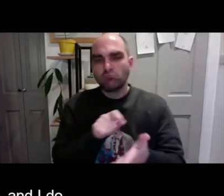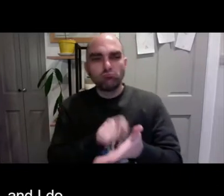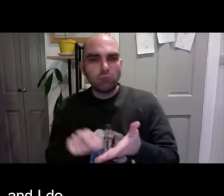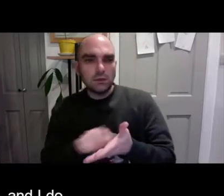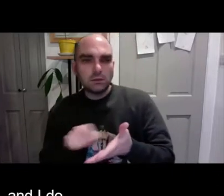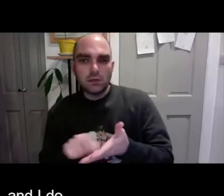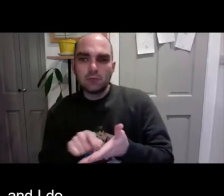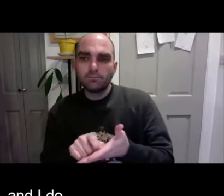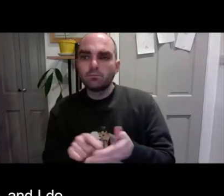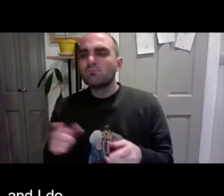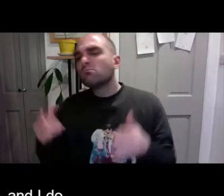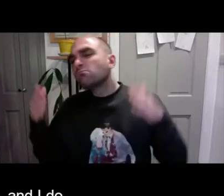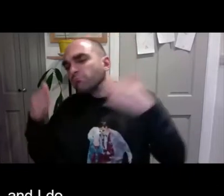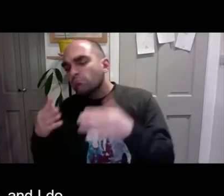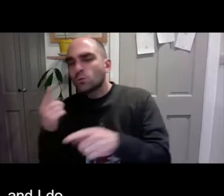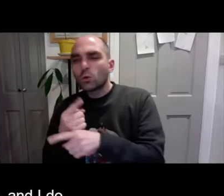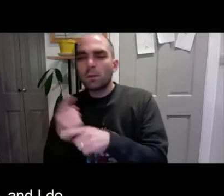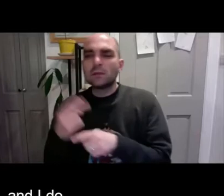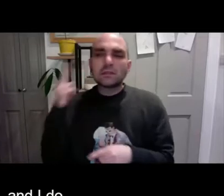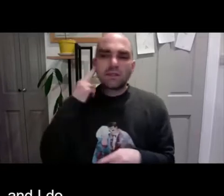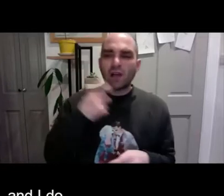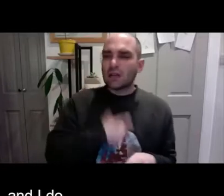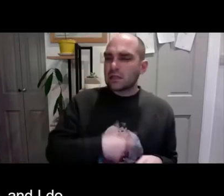dramas and I do directing and writing.